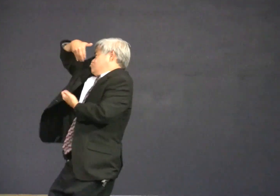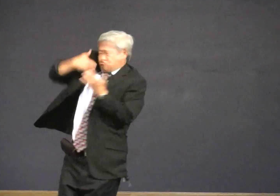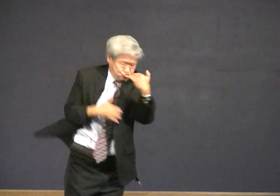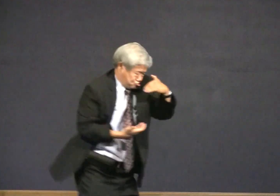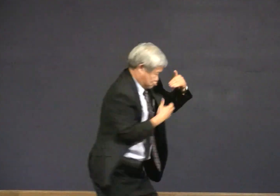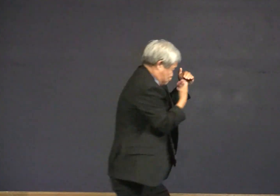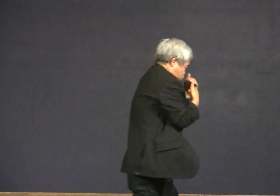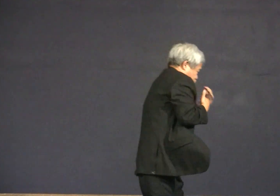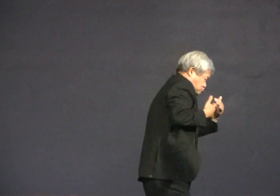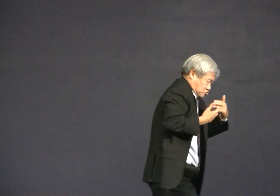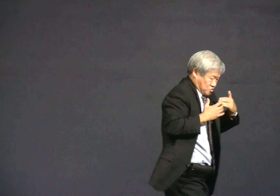I don't need